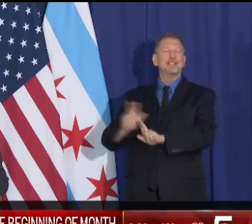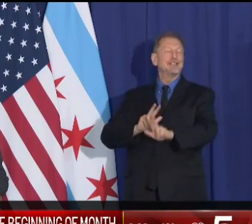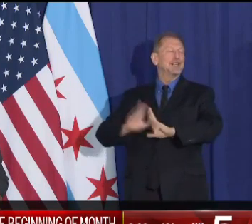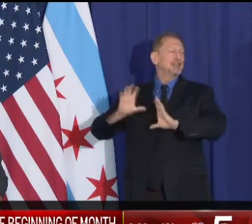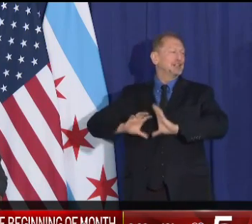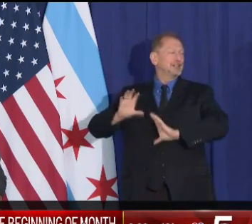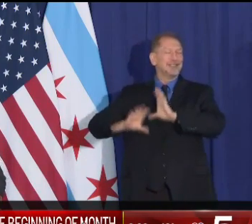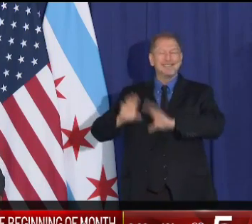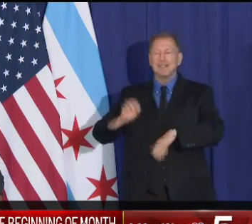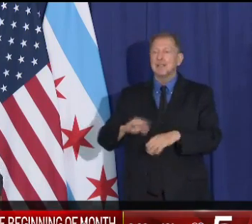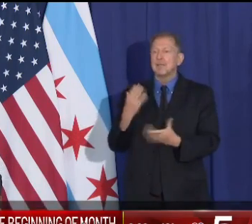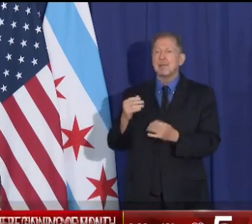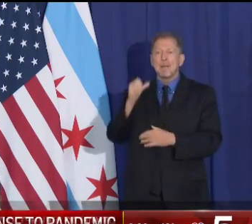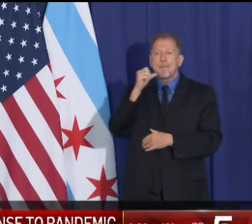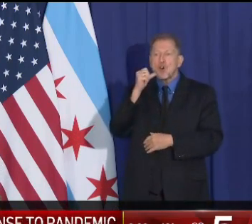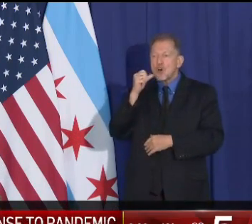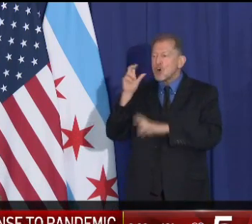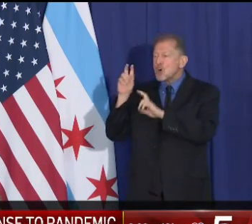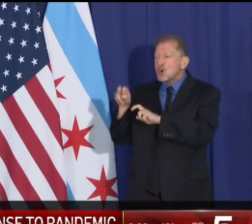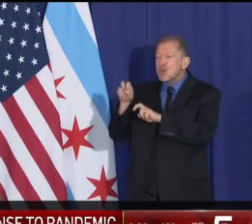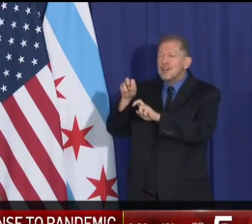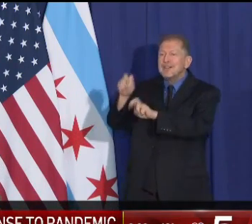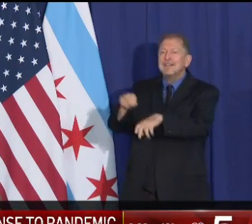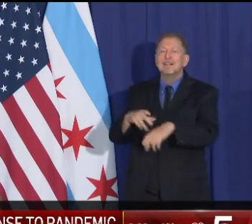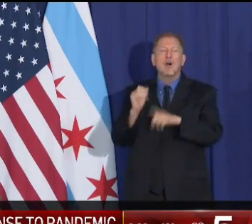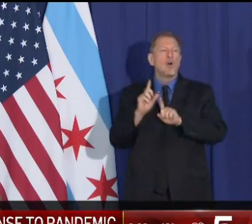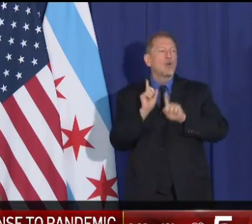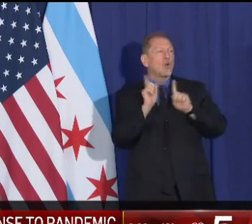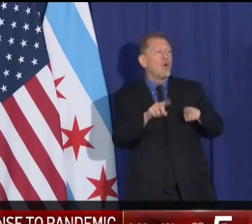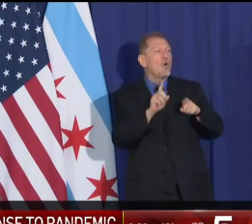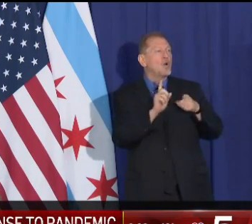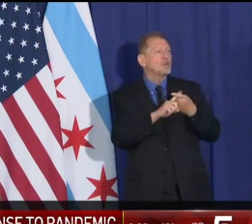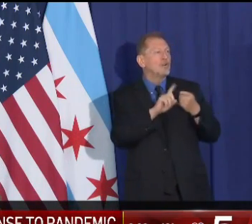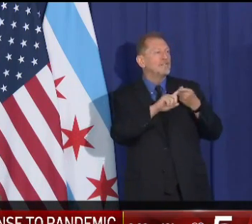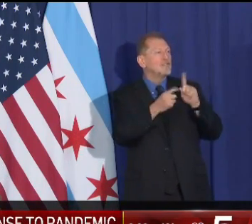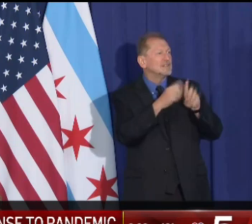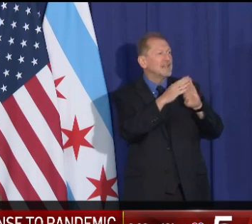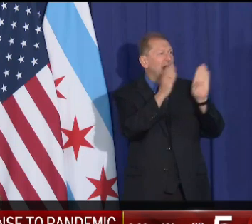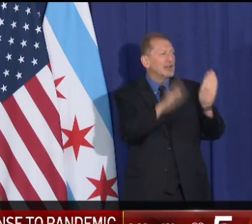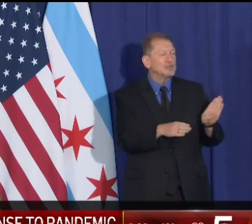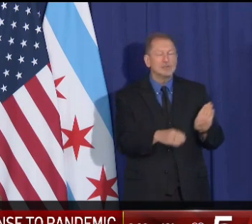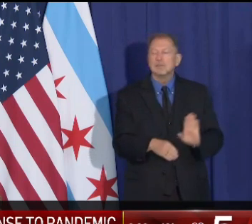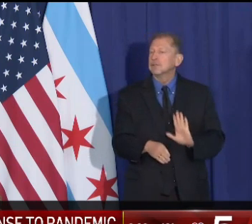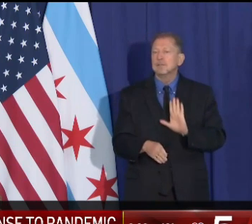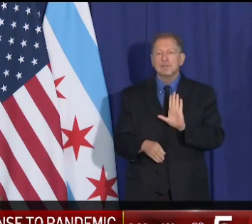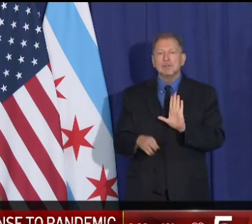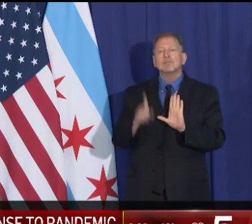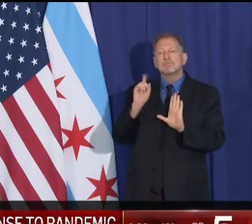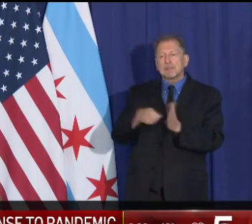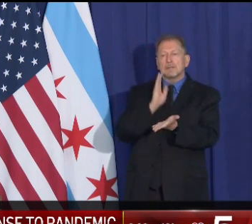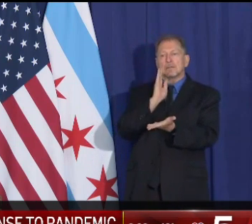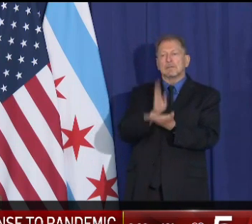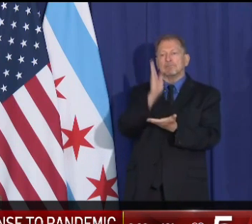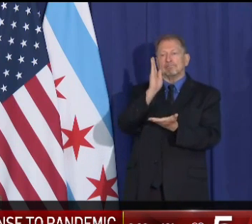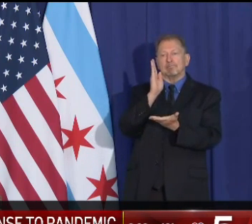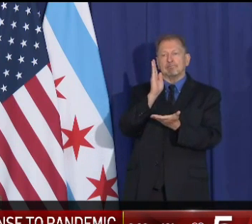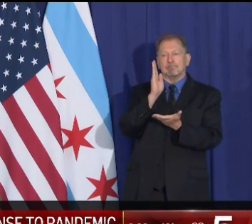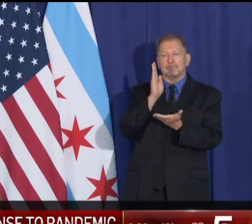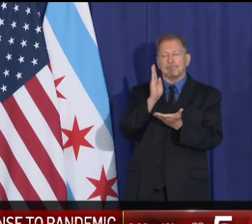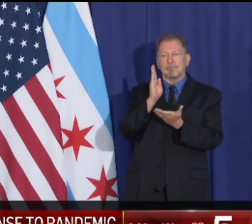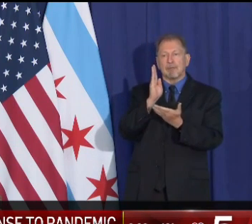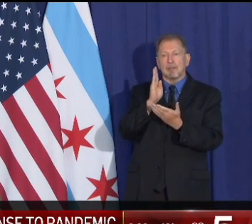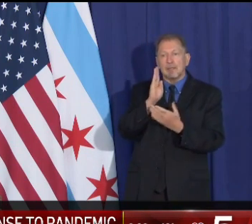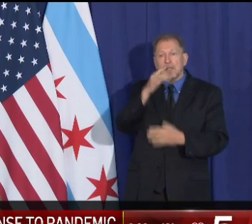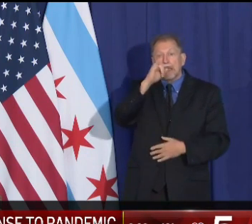in large groups to someone's apartment. Folks, that has to stop. You are not